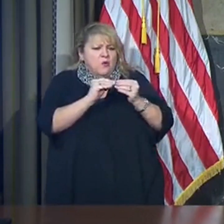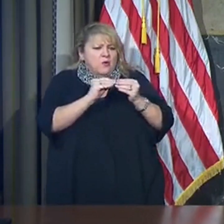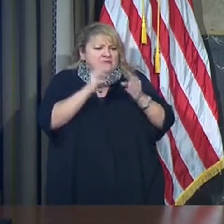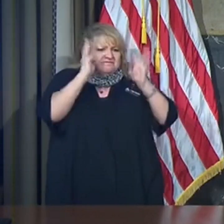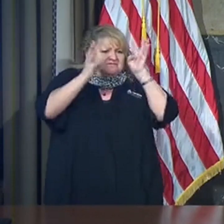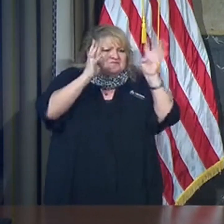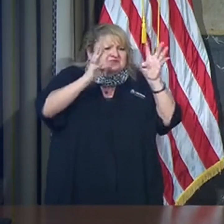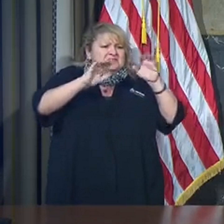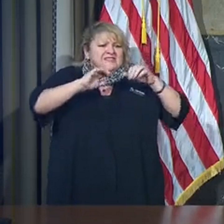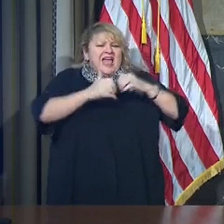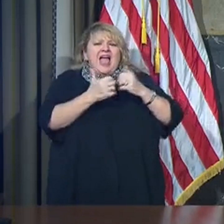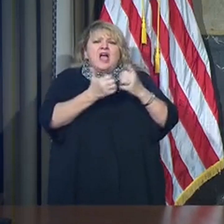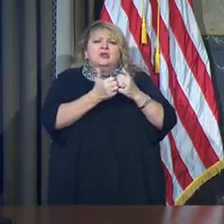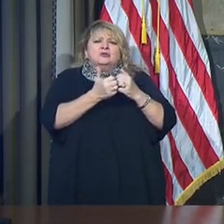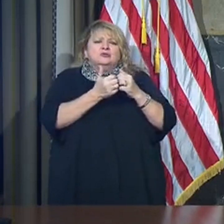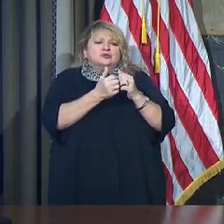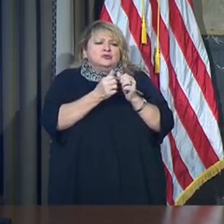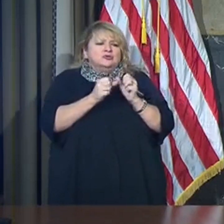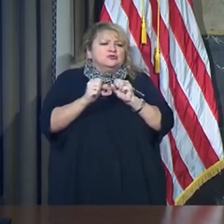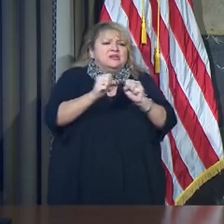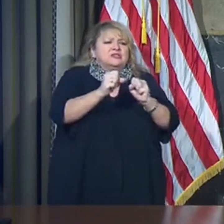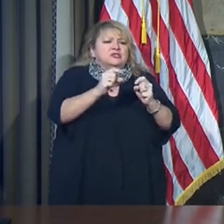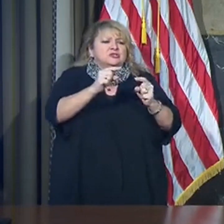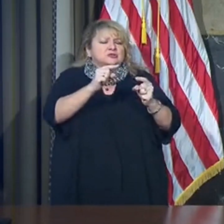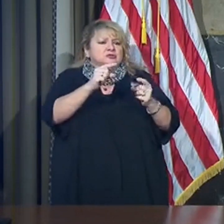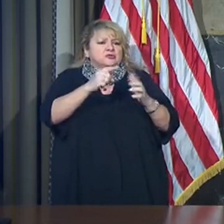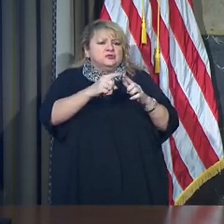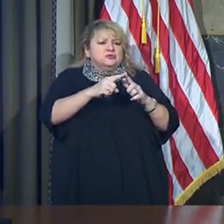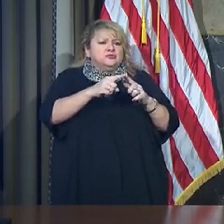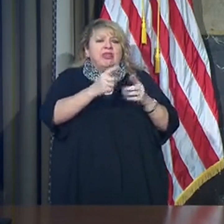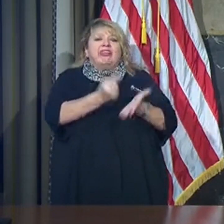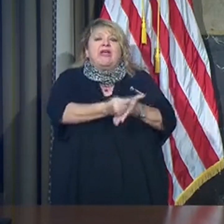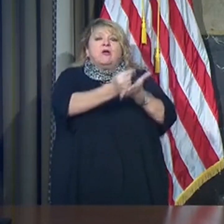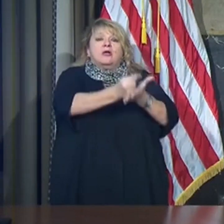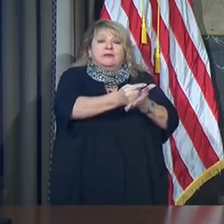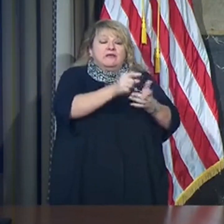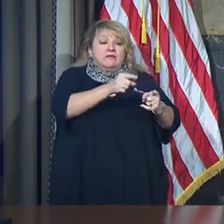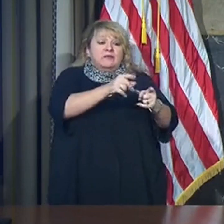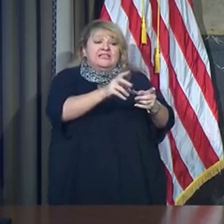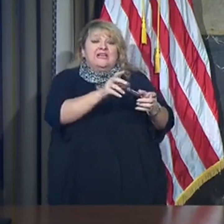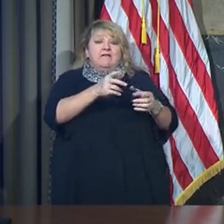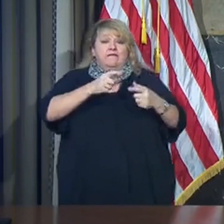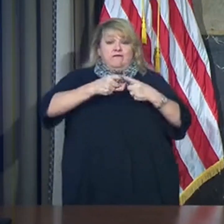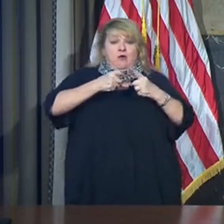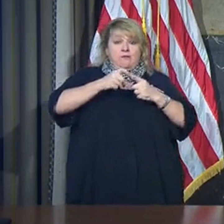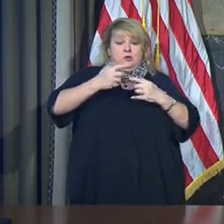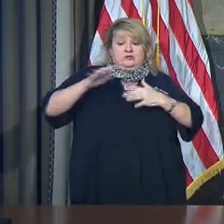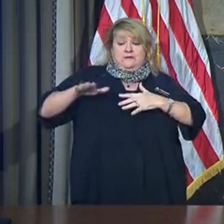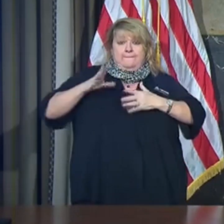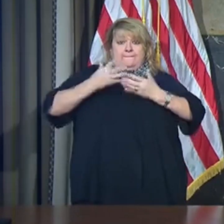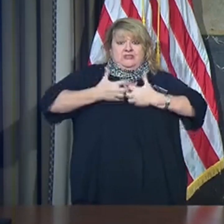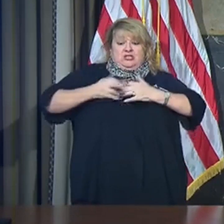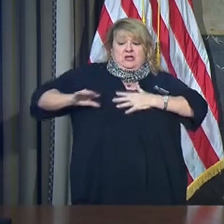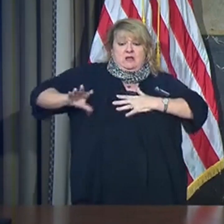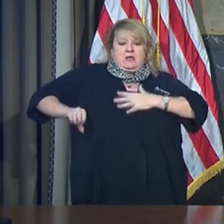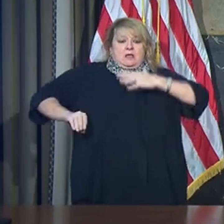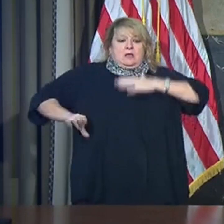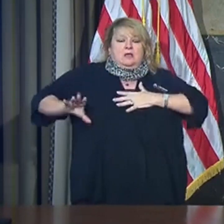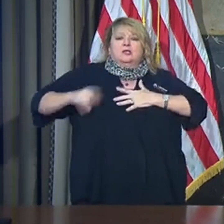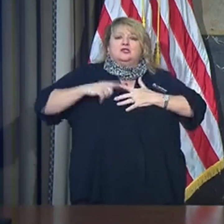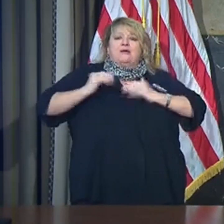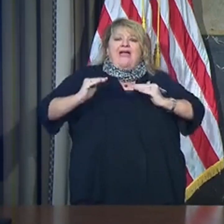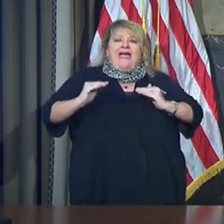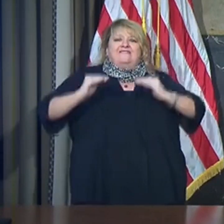stated, we have moved away from things like ventilators and into advanced oxygen devices. We are playing a much more significant